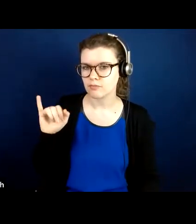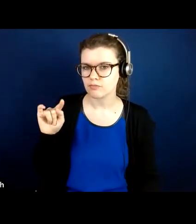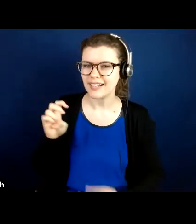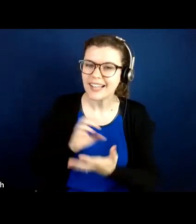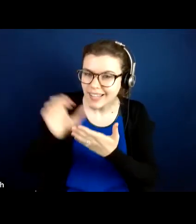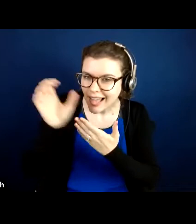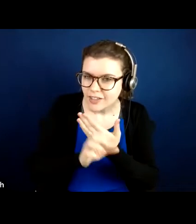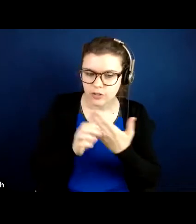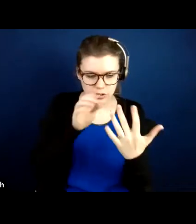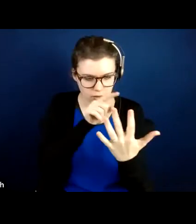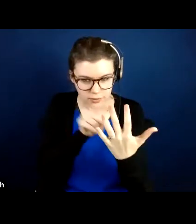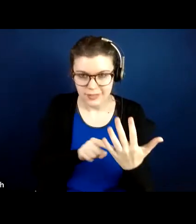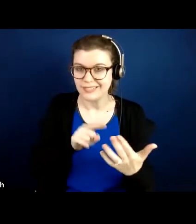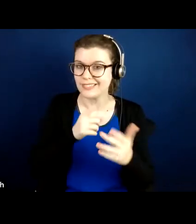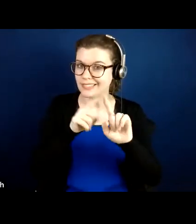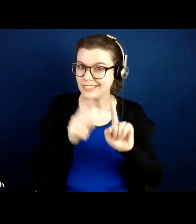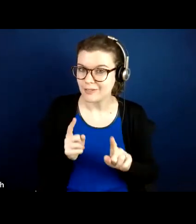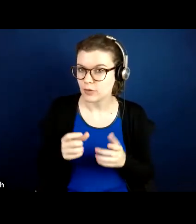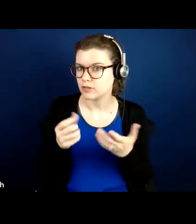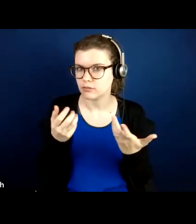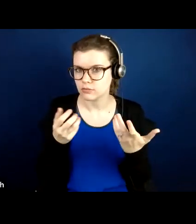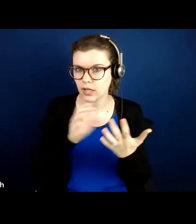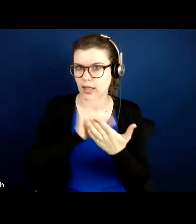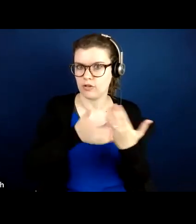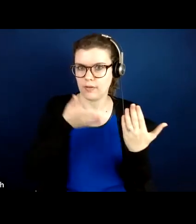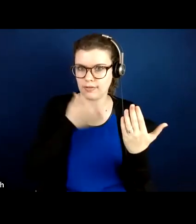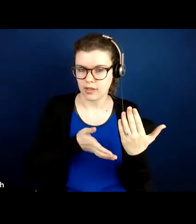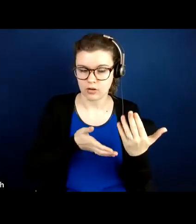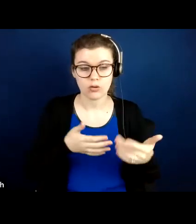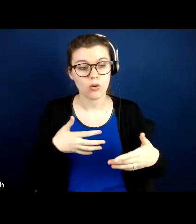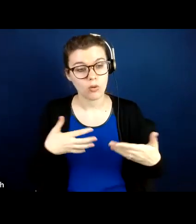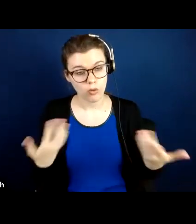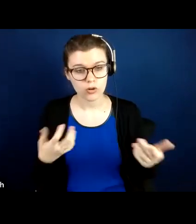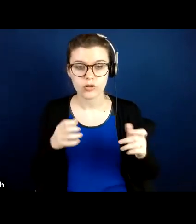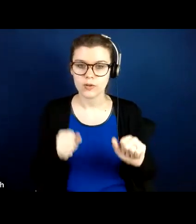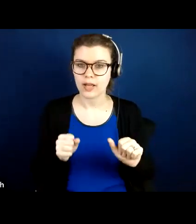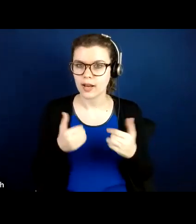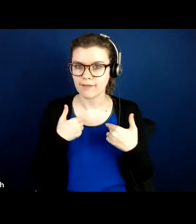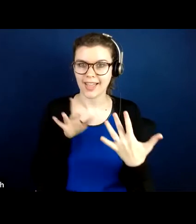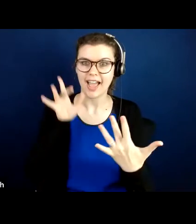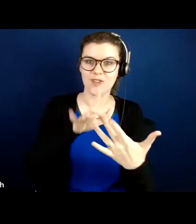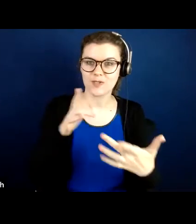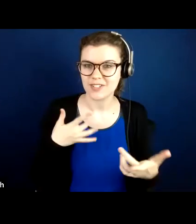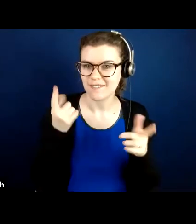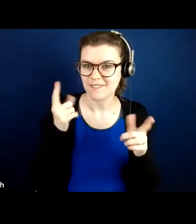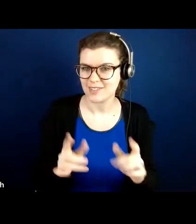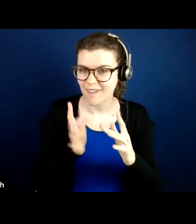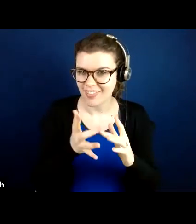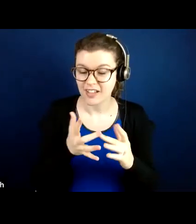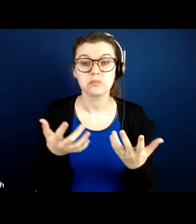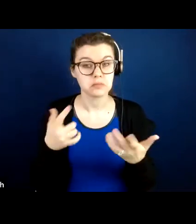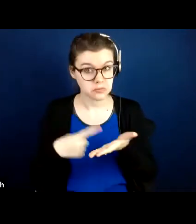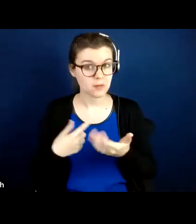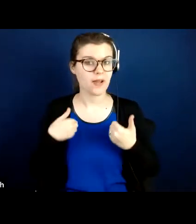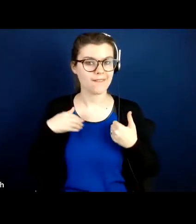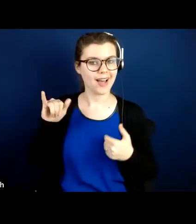website, or have them attend outreach events virtually. So we've also had IL staff members go and